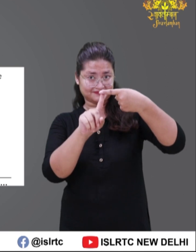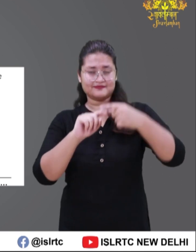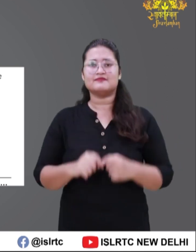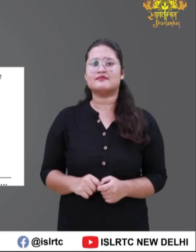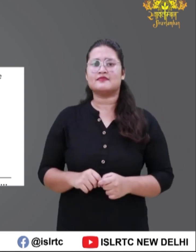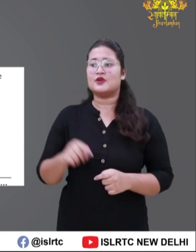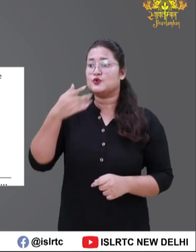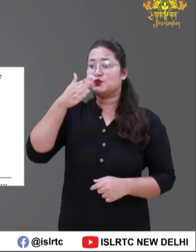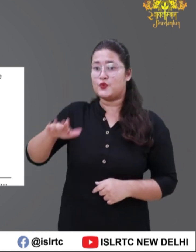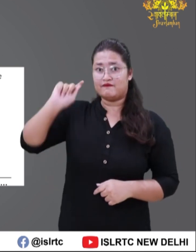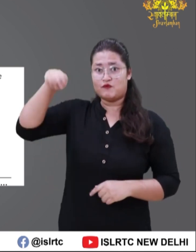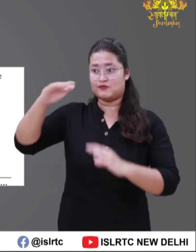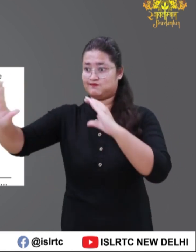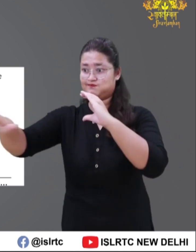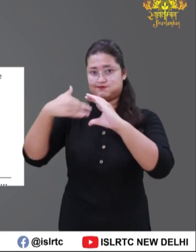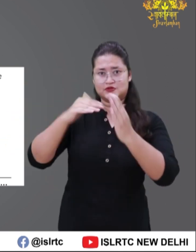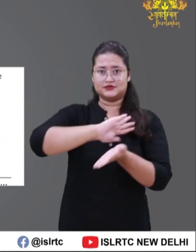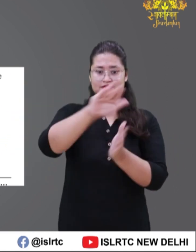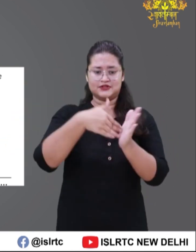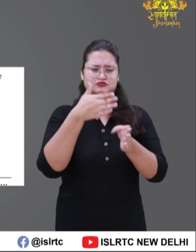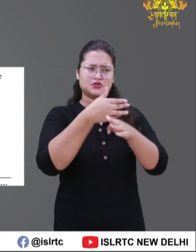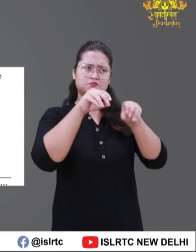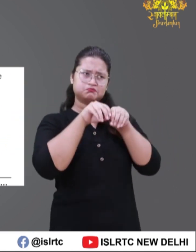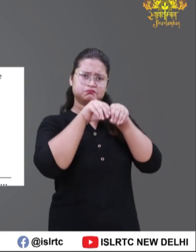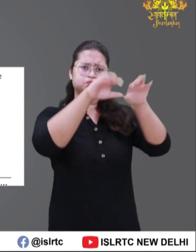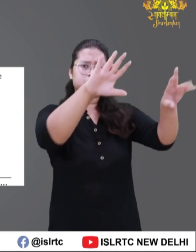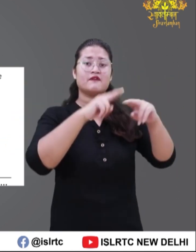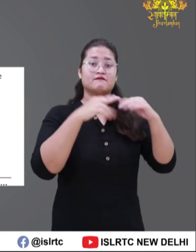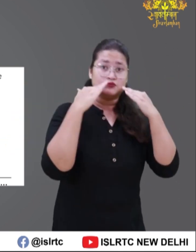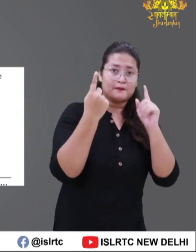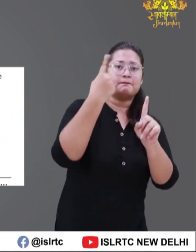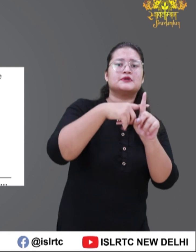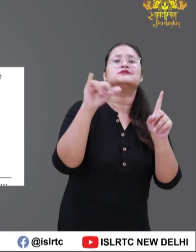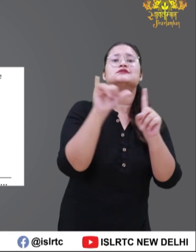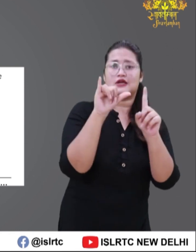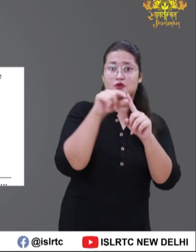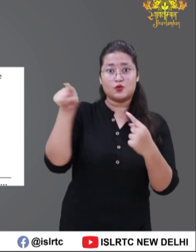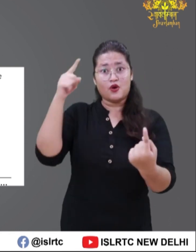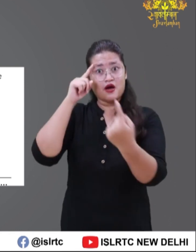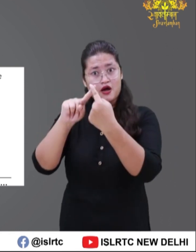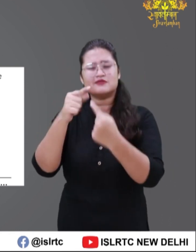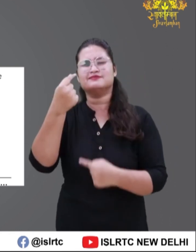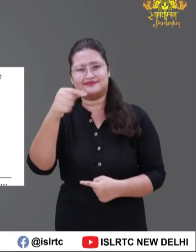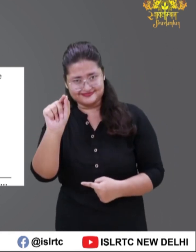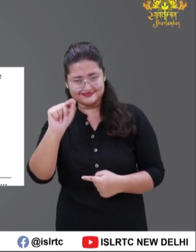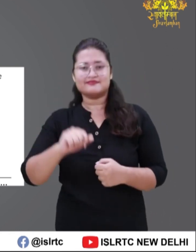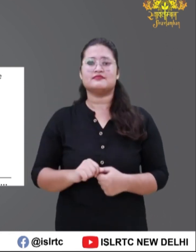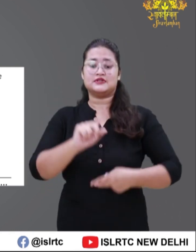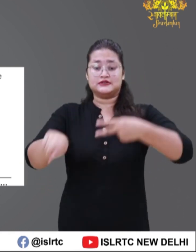student who submit their video to ISLRTC, ISLRTC has right to post them on social media sites. If you agree with the